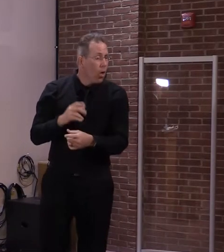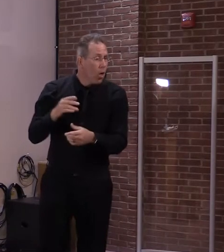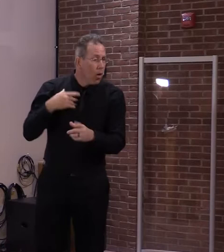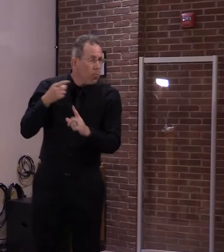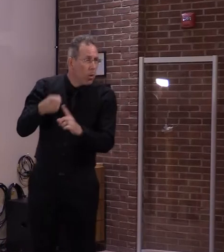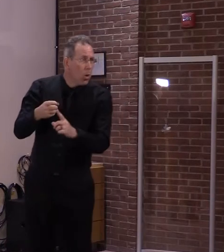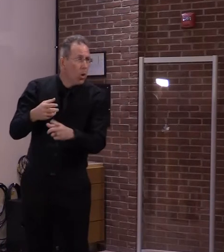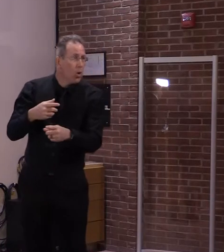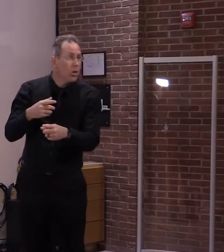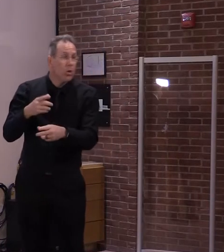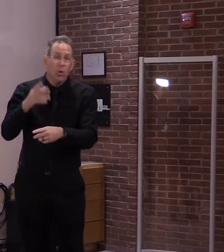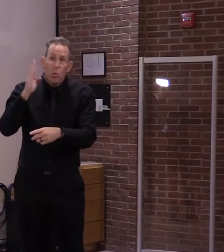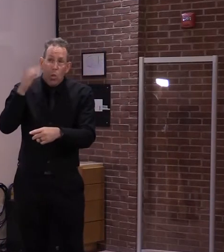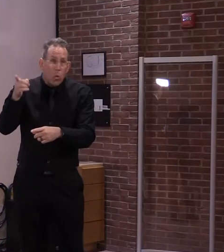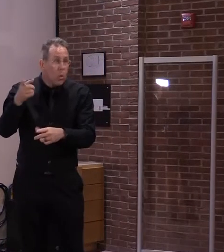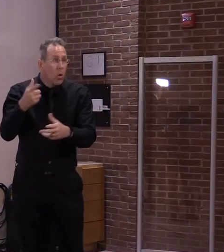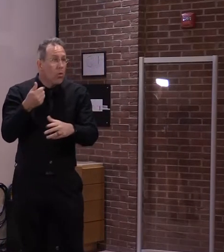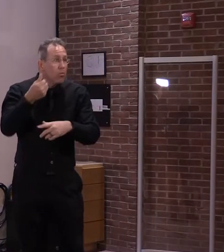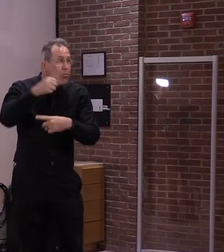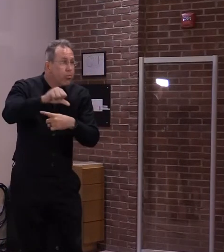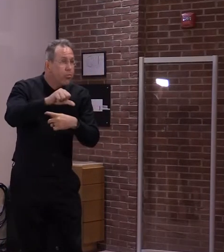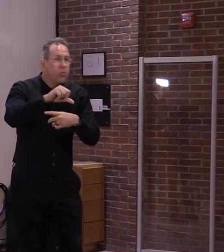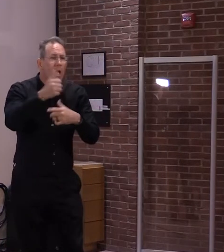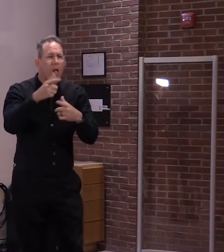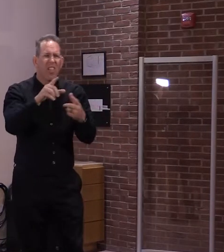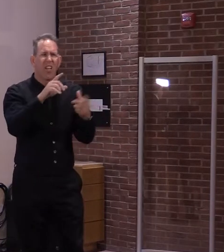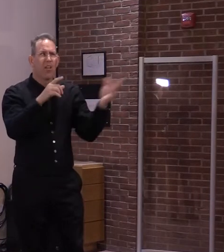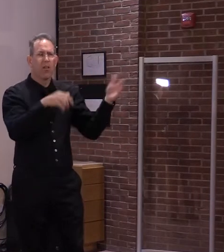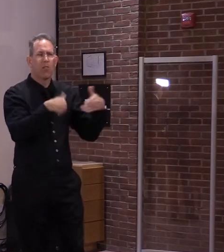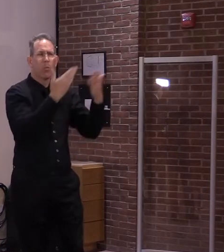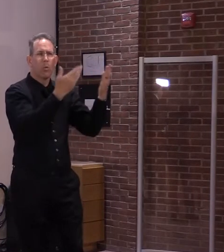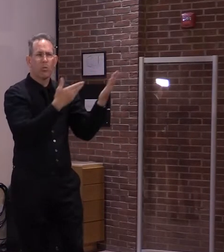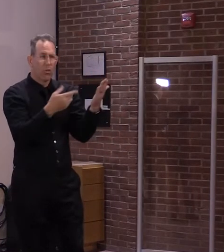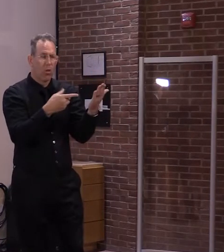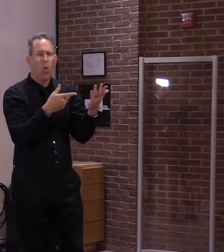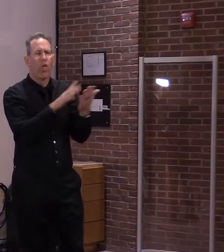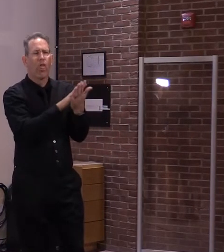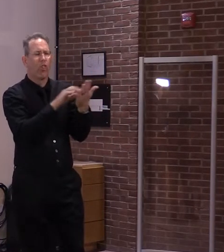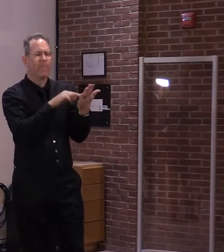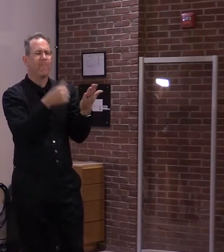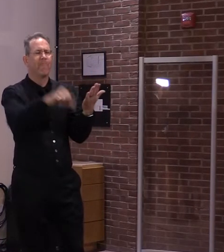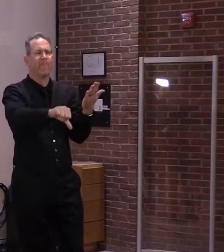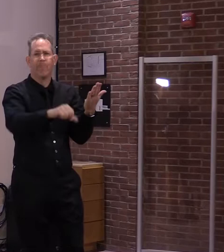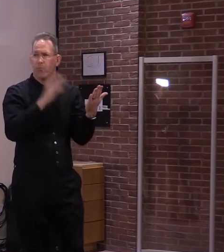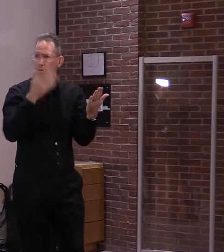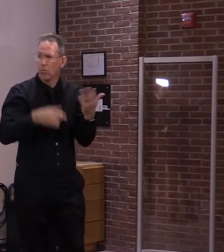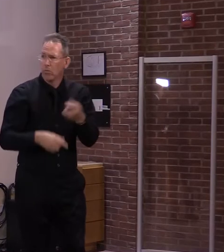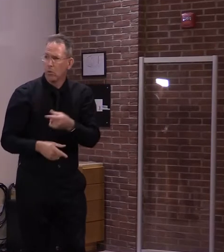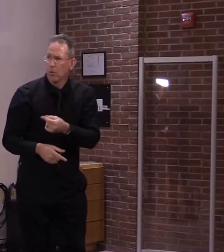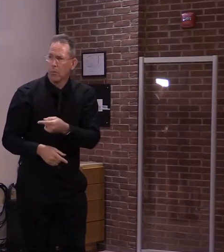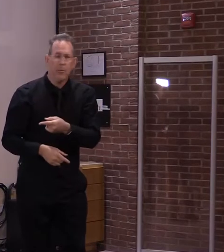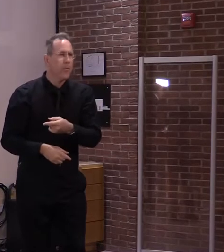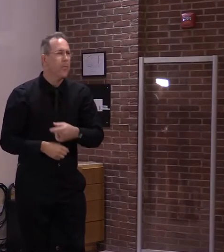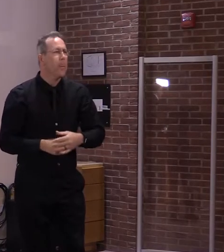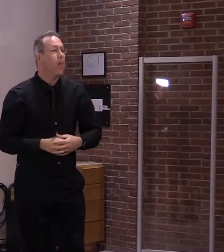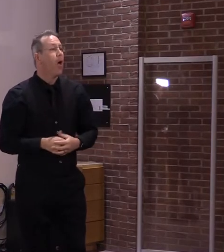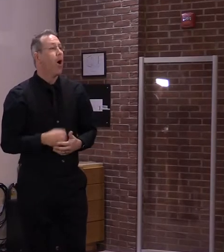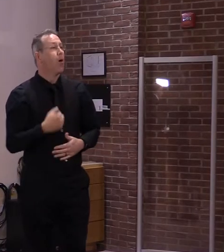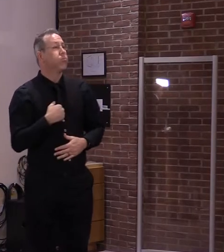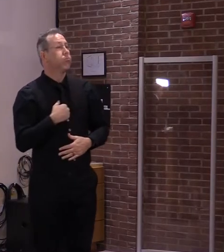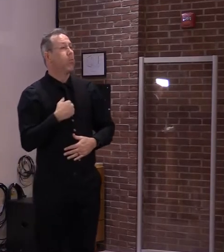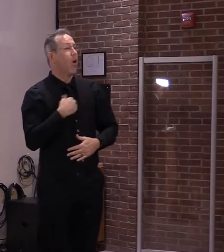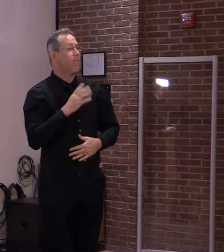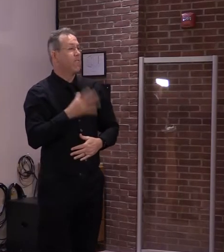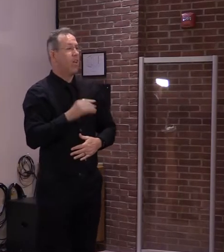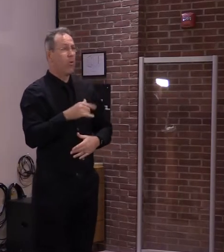comes to minors? Is that my understanding? Yeah. I was fine with what we were doing before, but then we found that we were counter